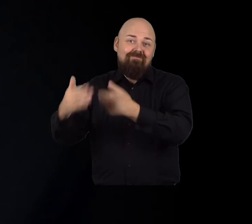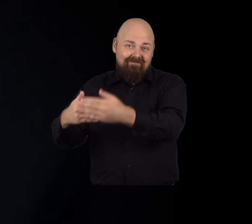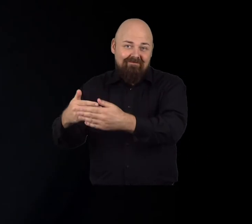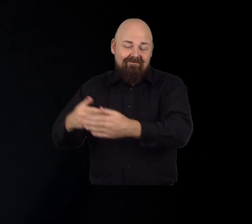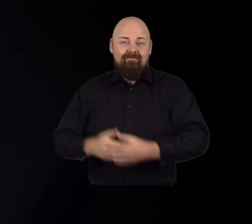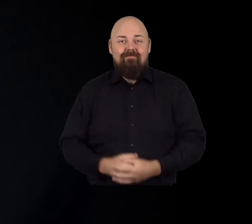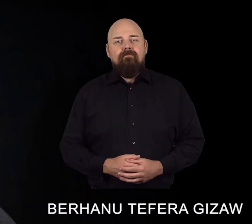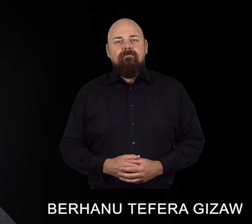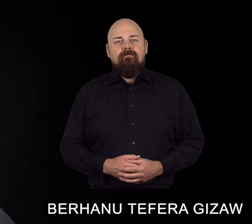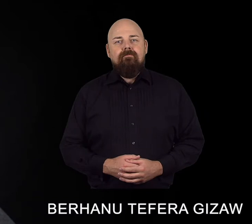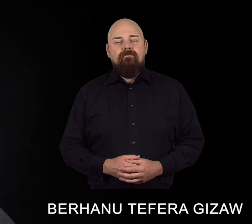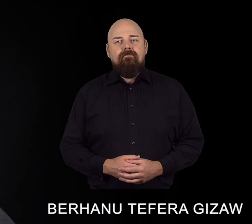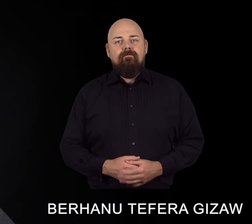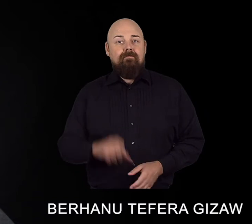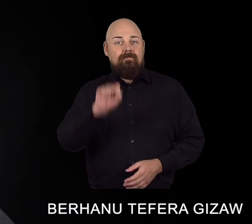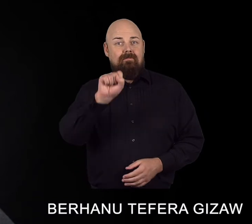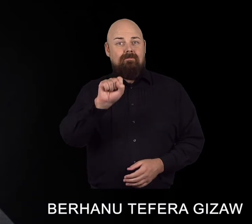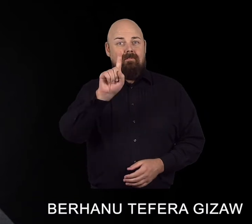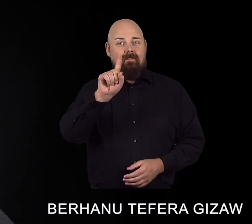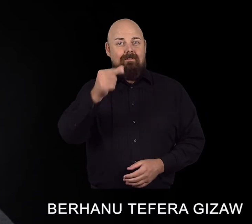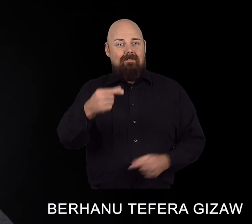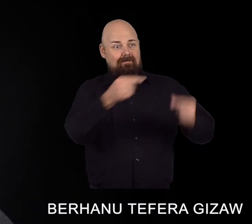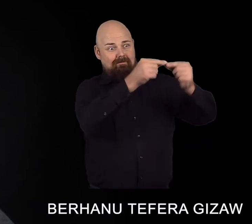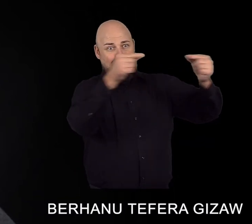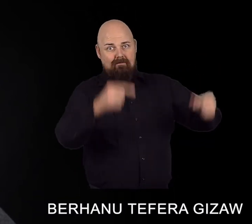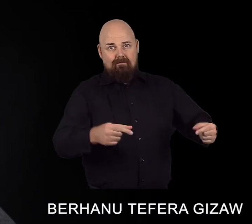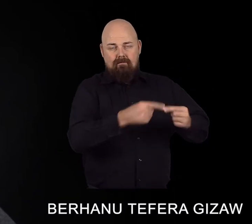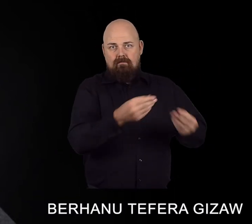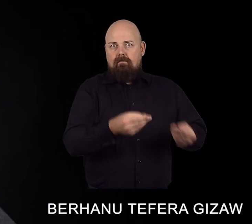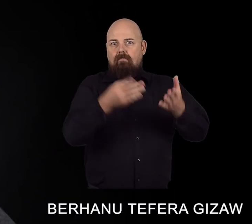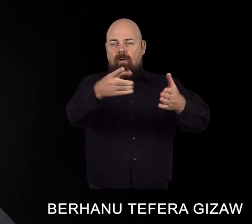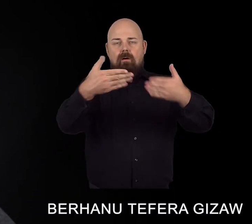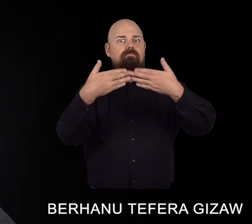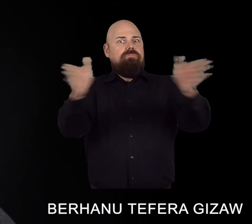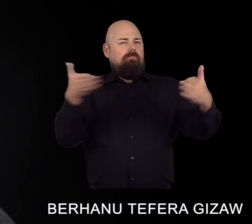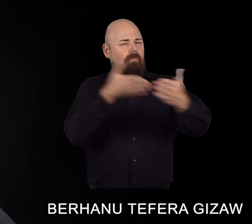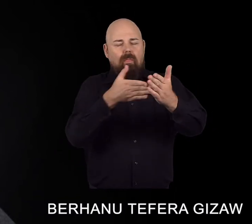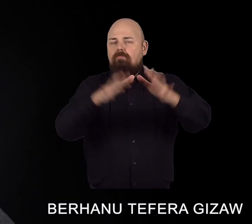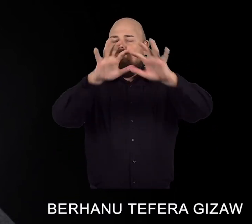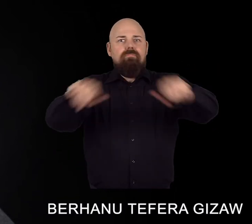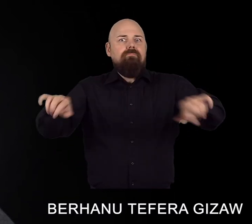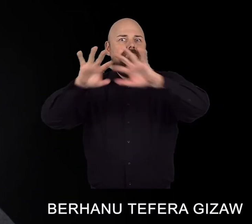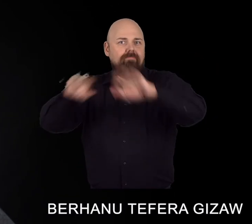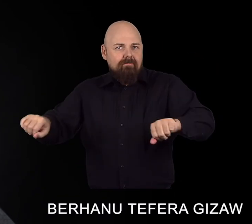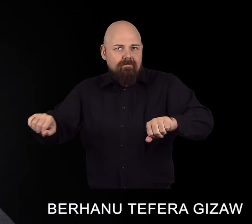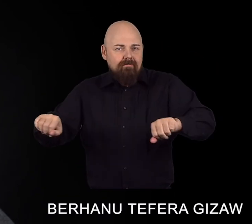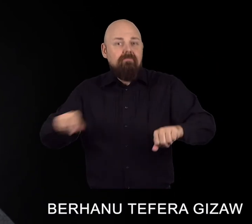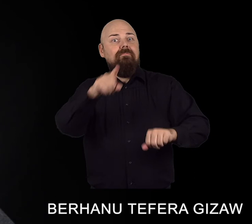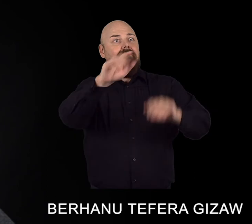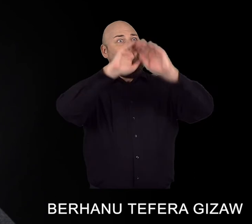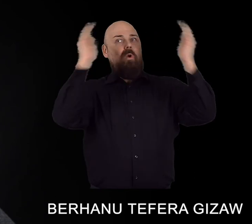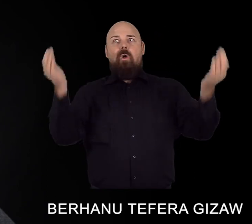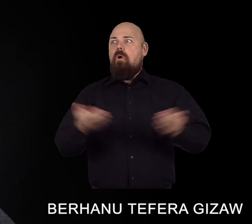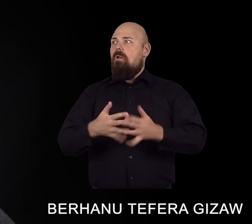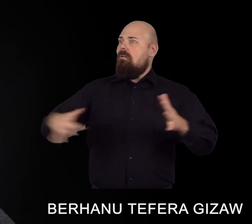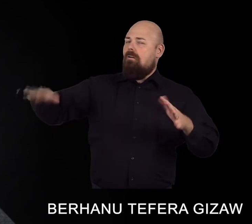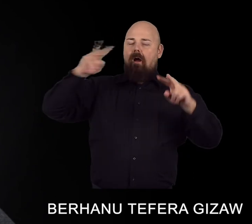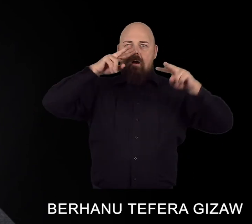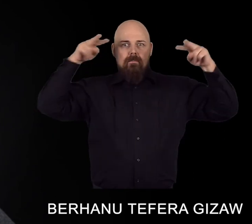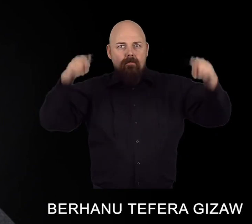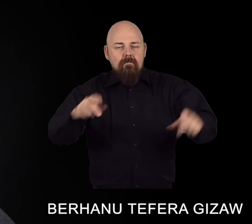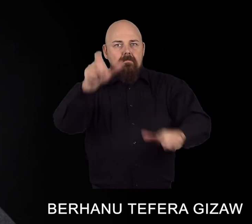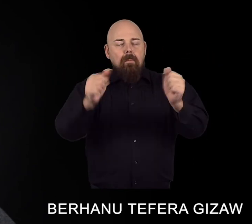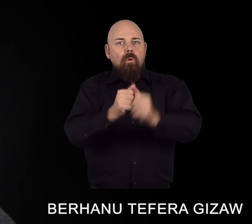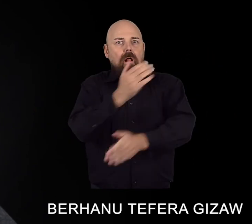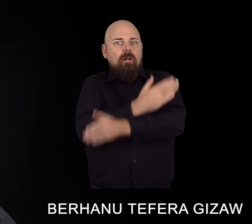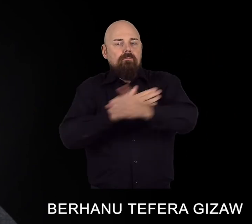we come in. The SDGs are an opportunity. They open doors and break down silos. Now is the time to address the rights of persons